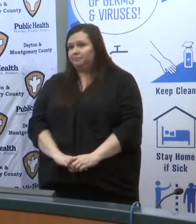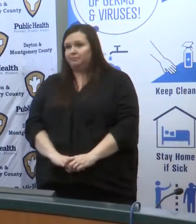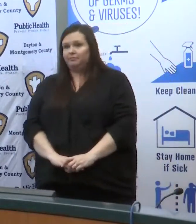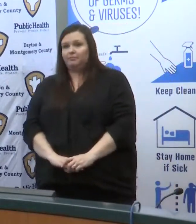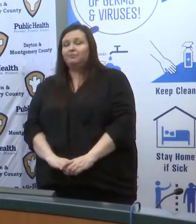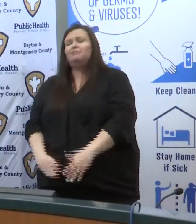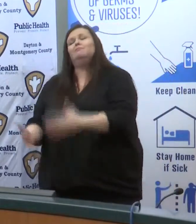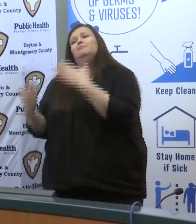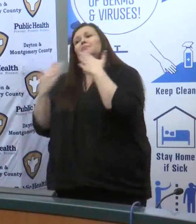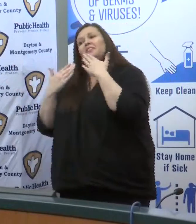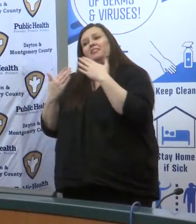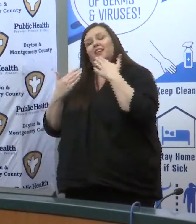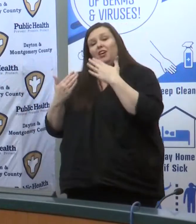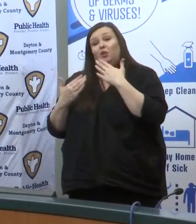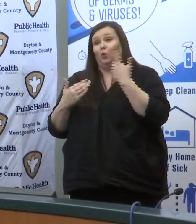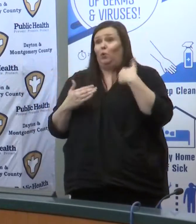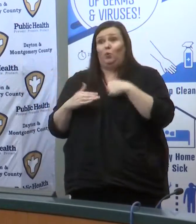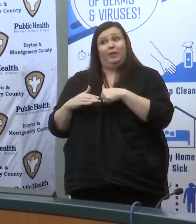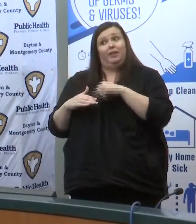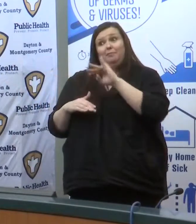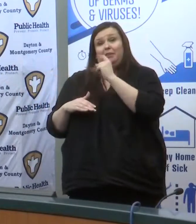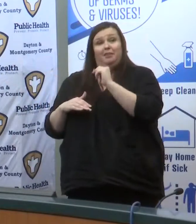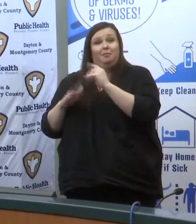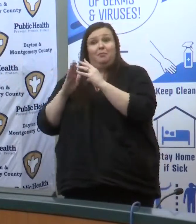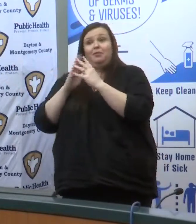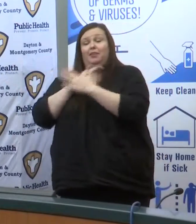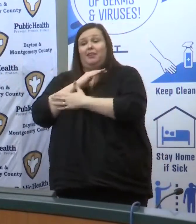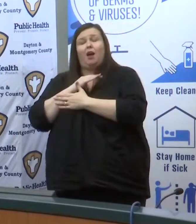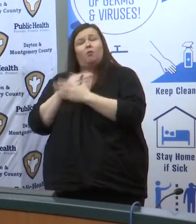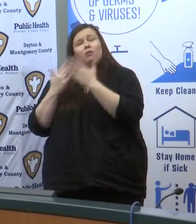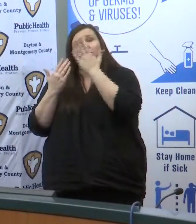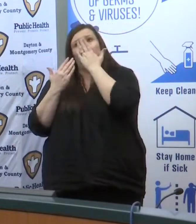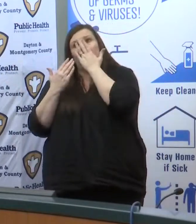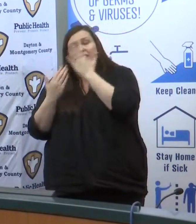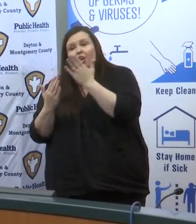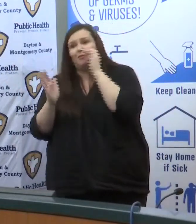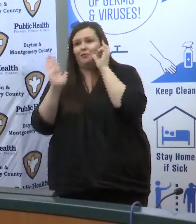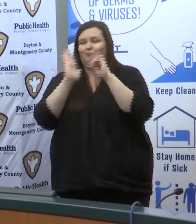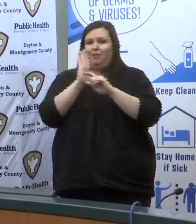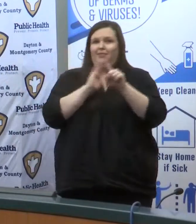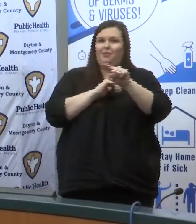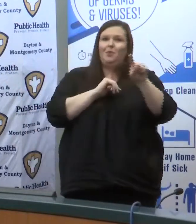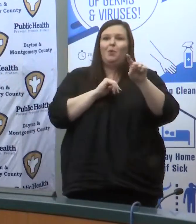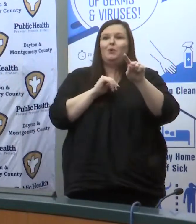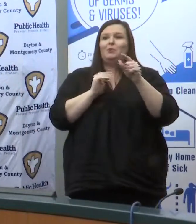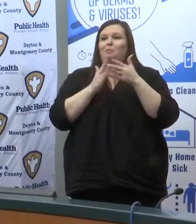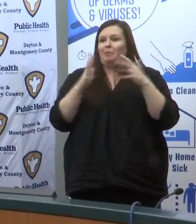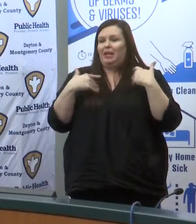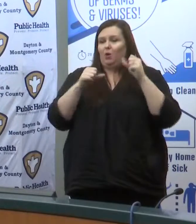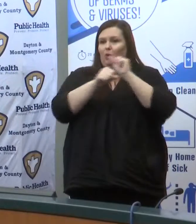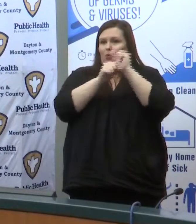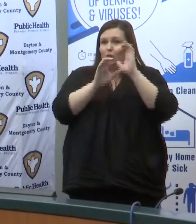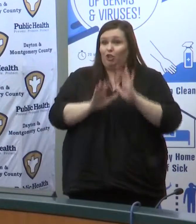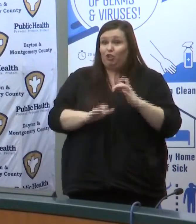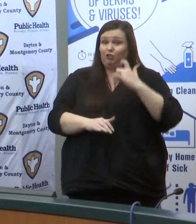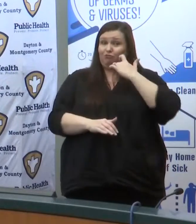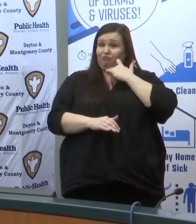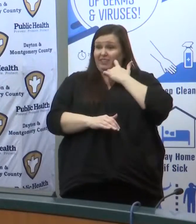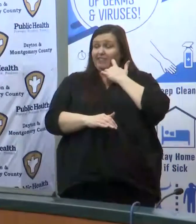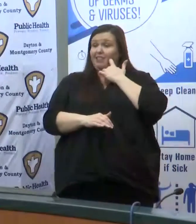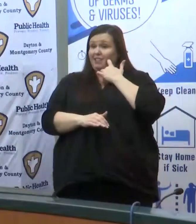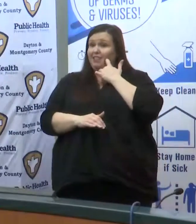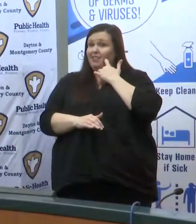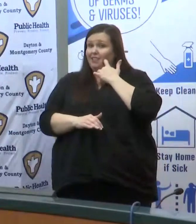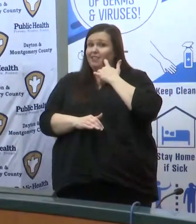thank you commissioner how we echo your comments about public health workers being first responders as well we've all recently learned of a